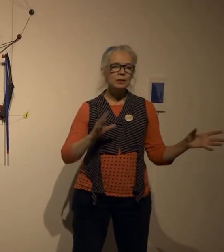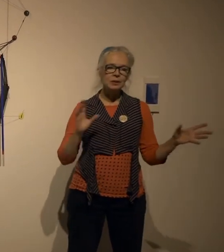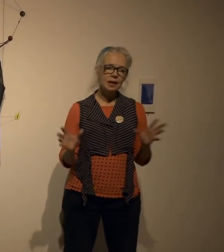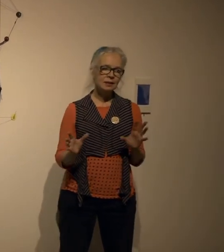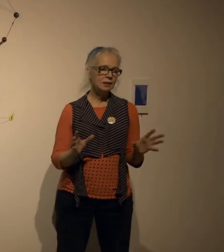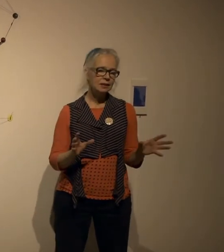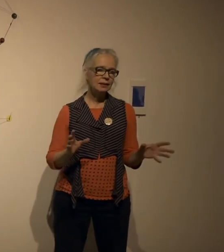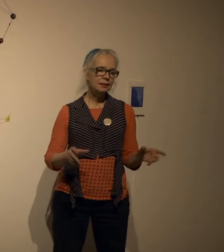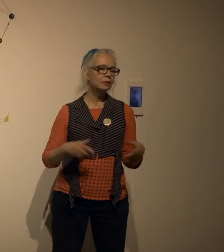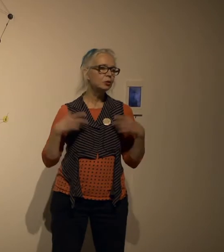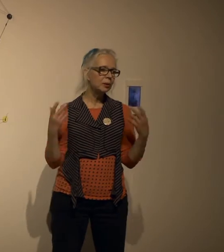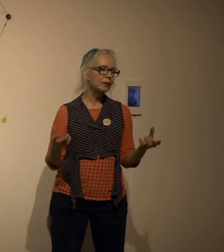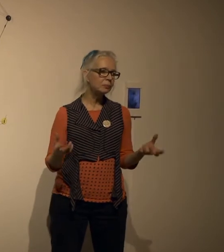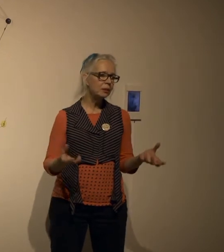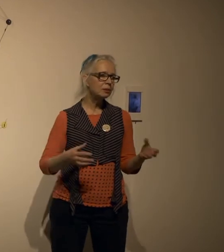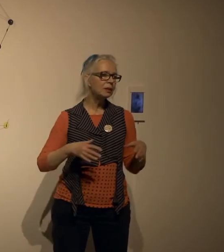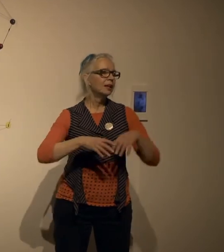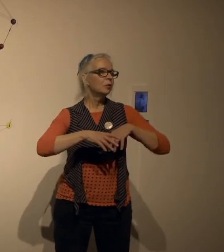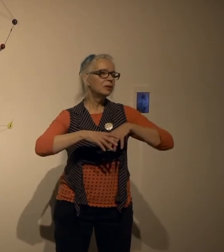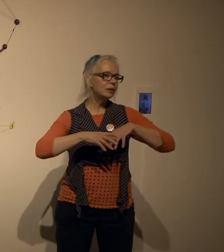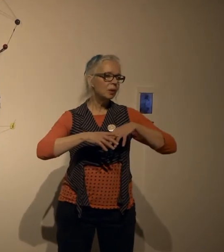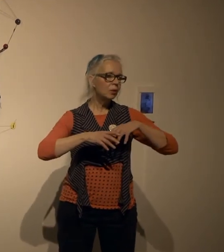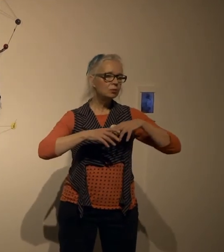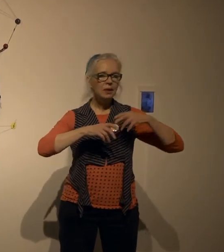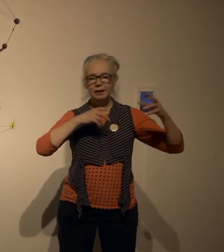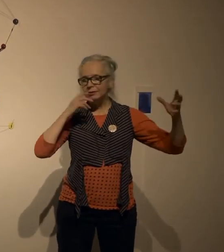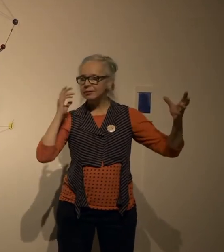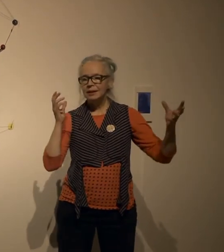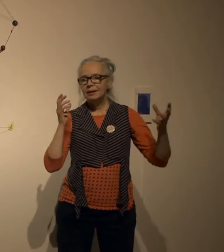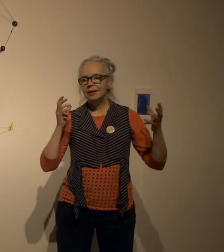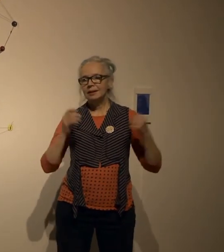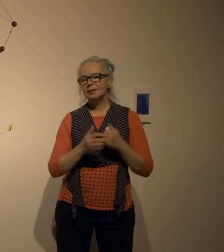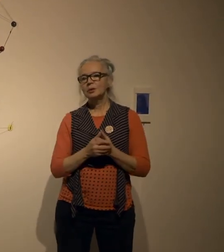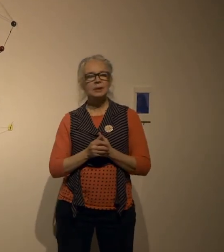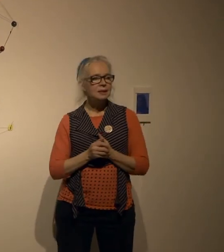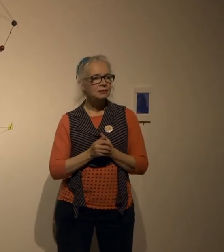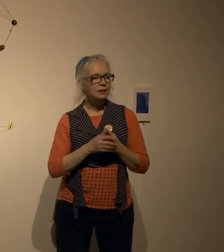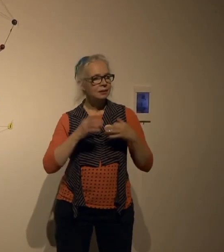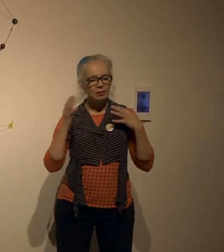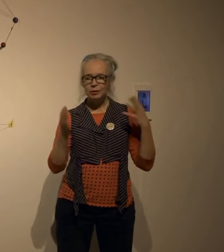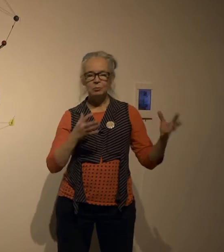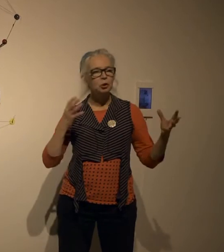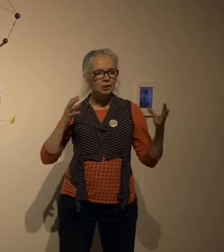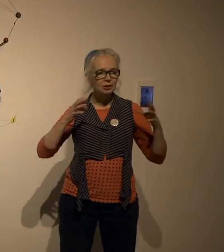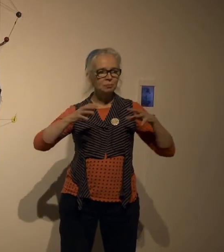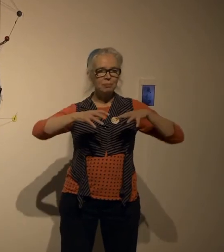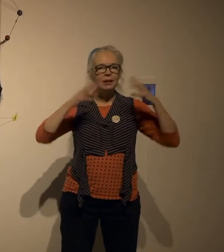so I have this short little window to kind of understand that and if you bring in people with their own kind of creativity and all